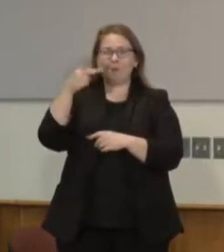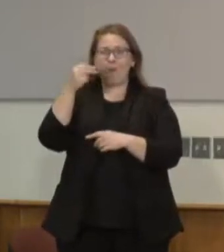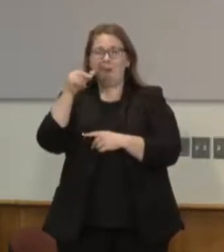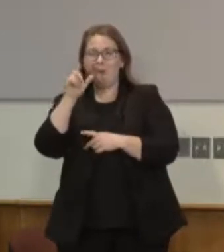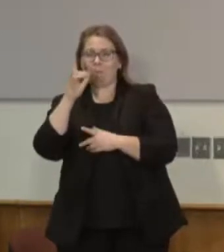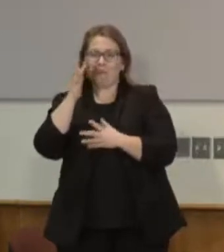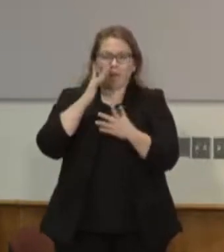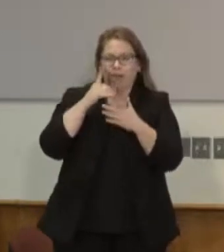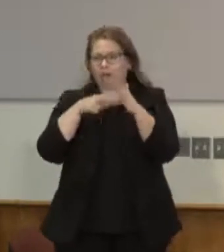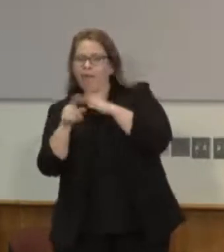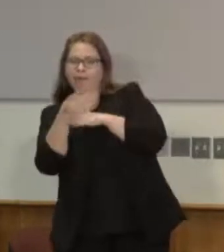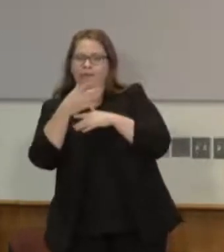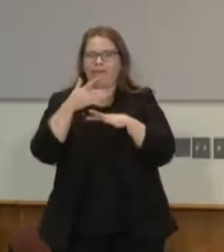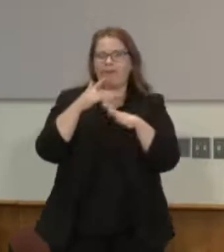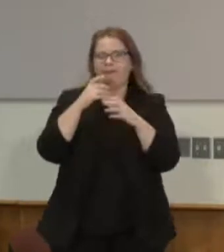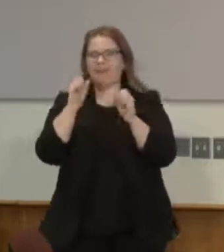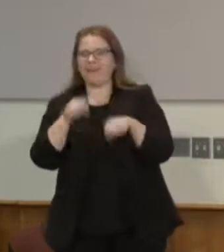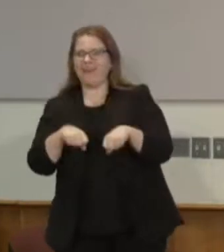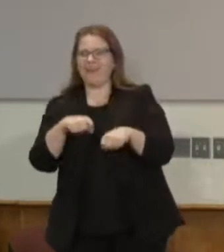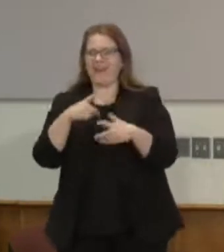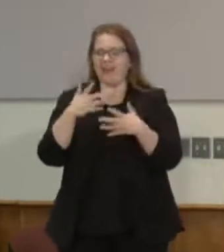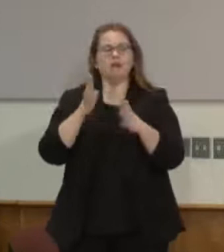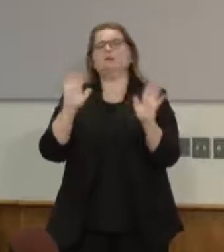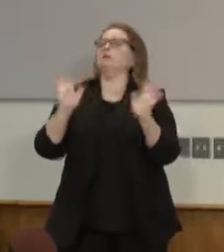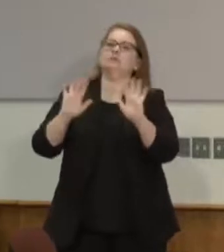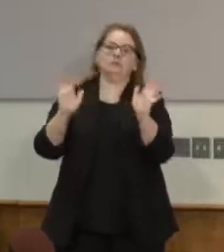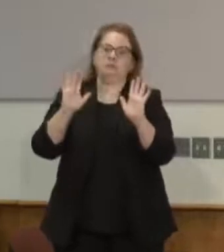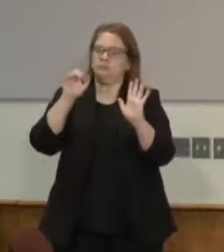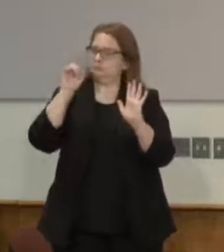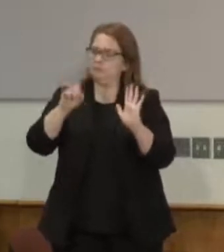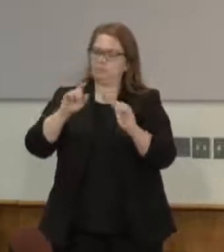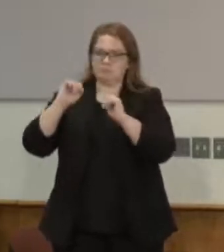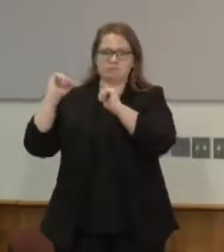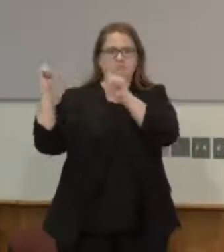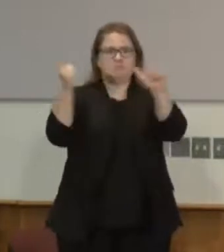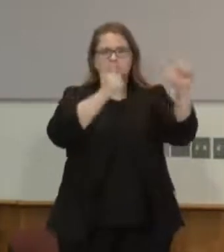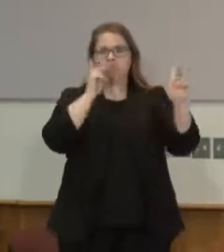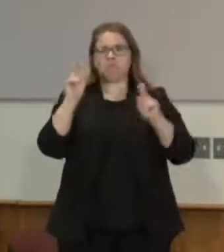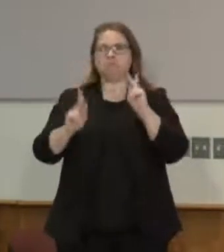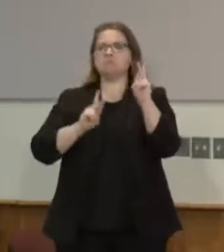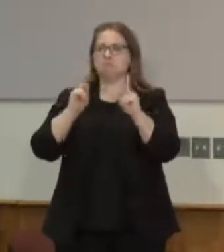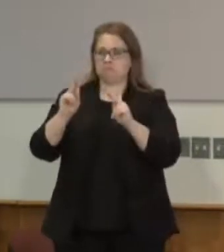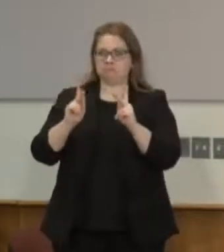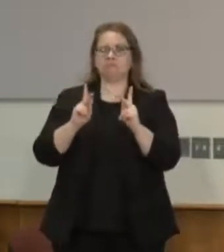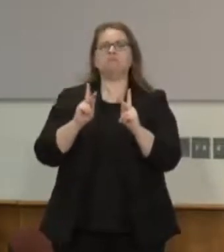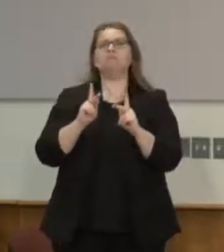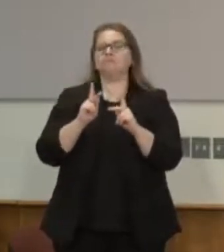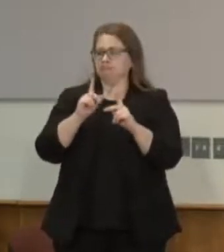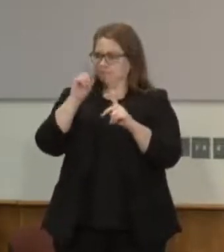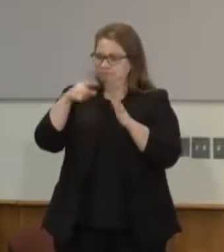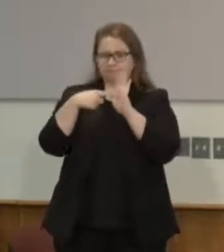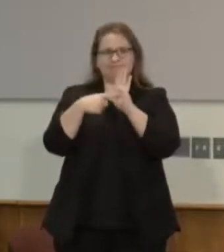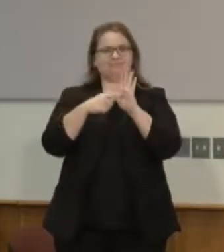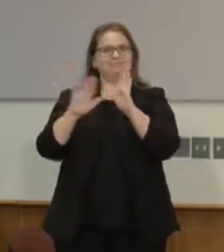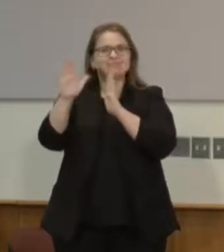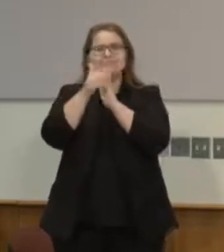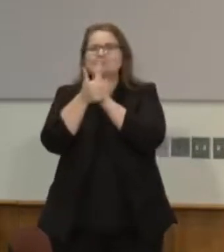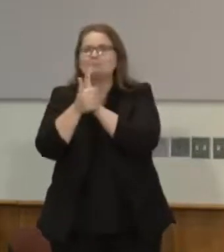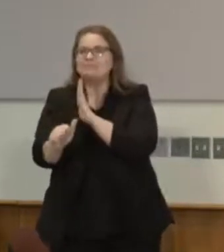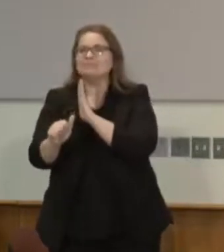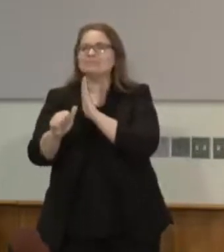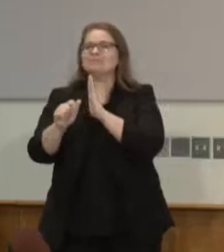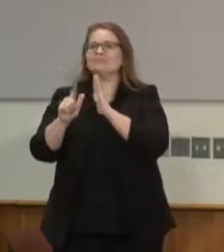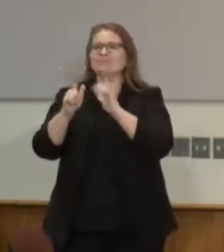all individuals to be judged on their skills and qualifications and not on their past and so we don't want anything that would hamper that opportunity